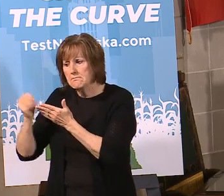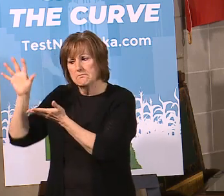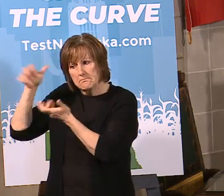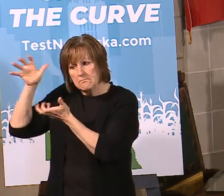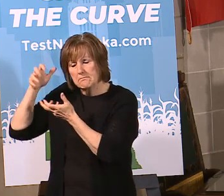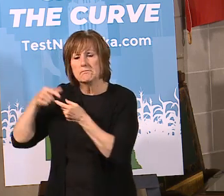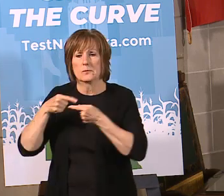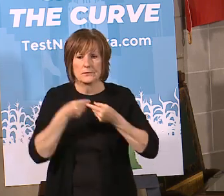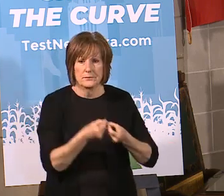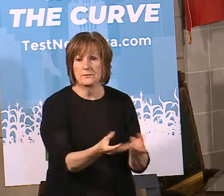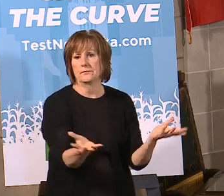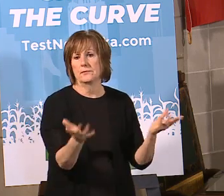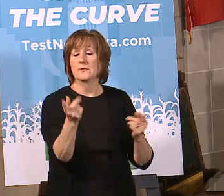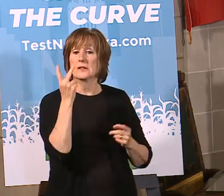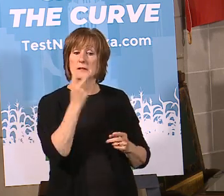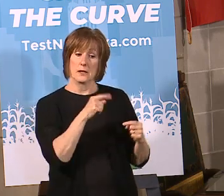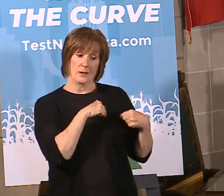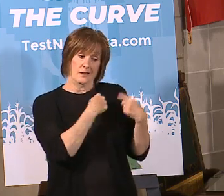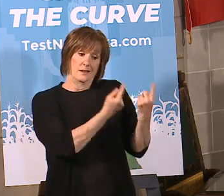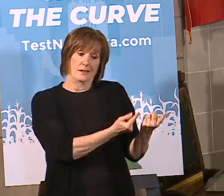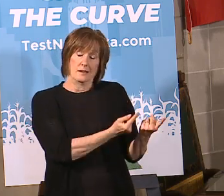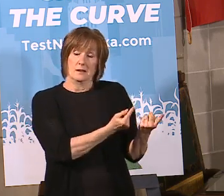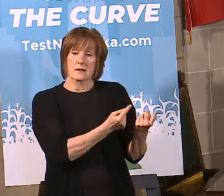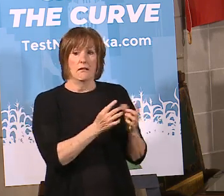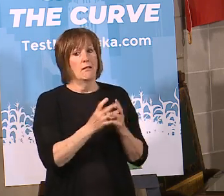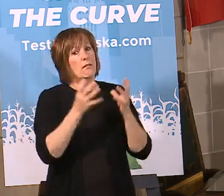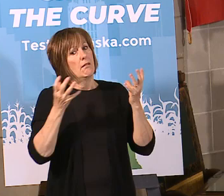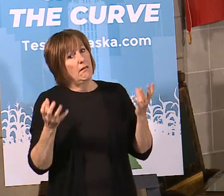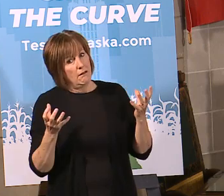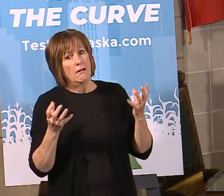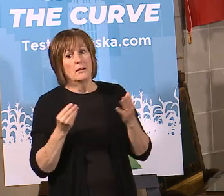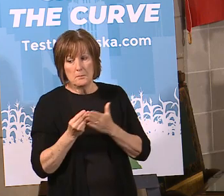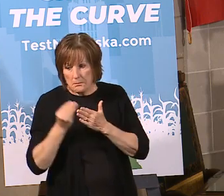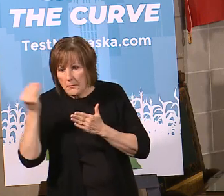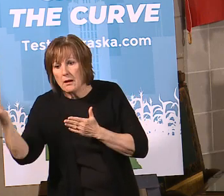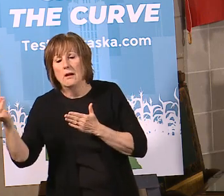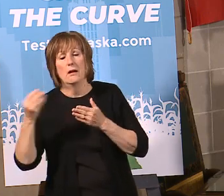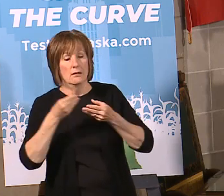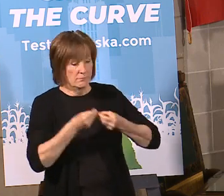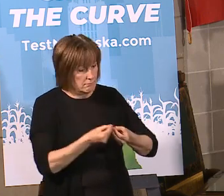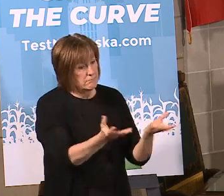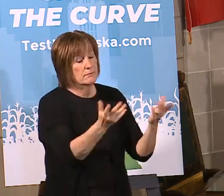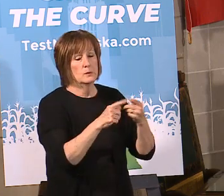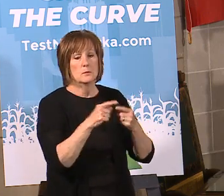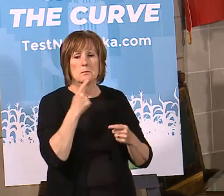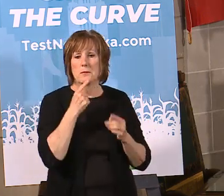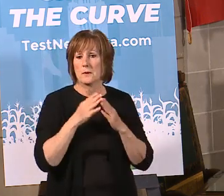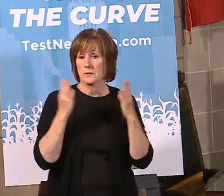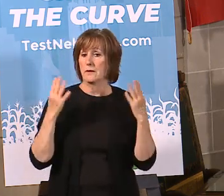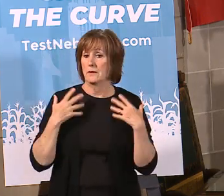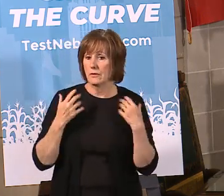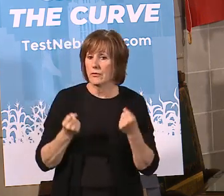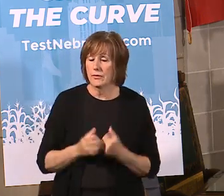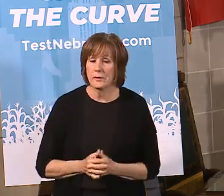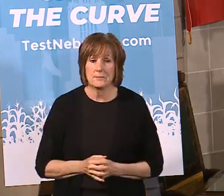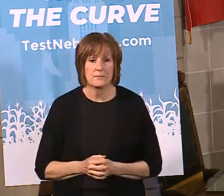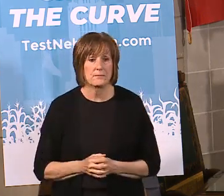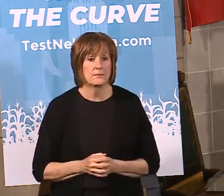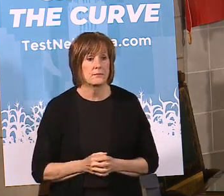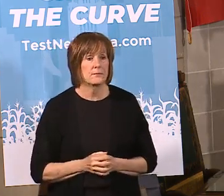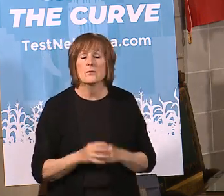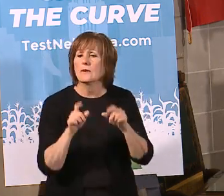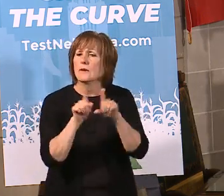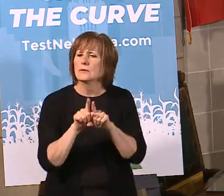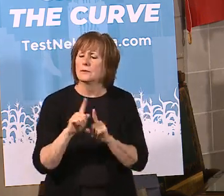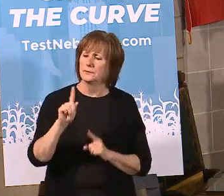get it out to folks. But you can see we've been able to get quite a bit purchased and pushed out to our public health districts. There was